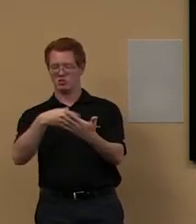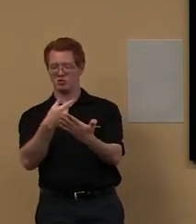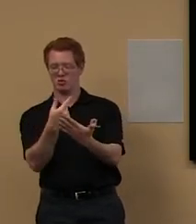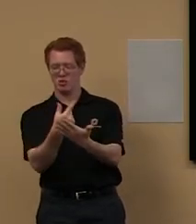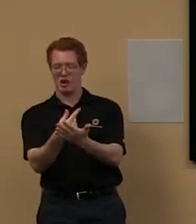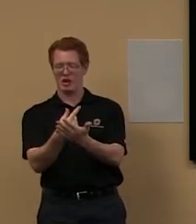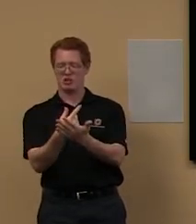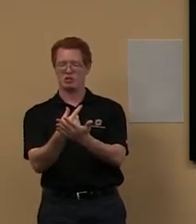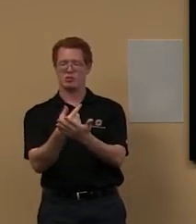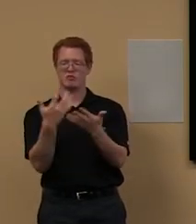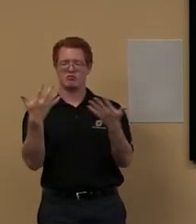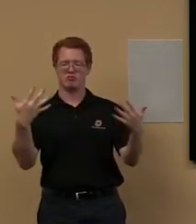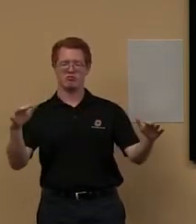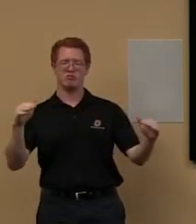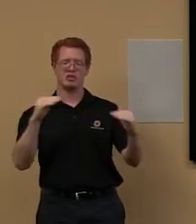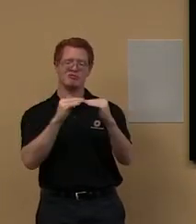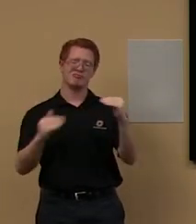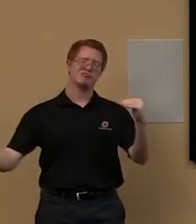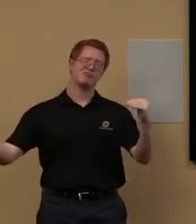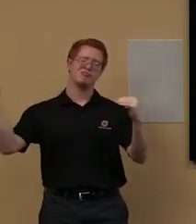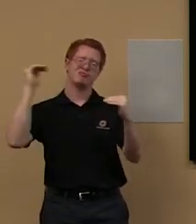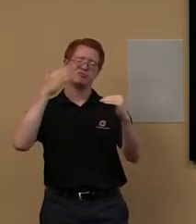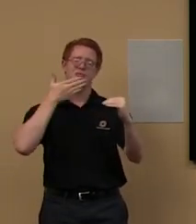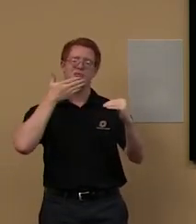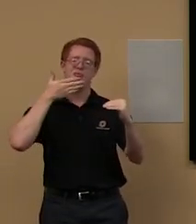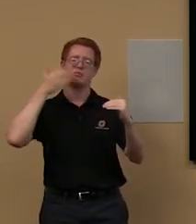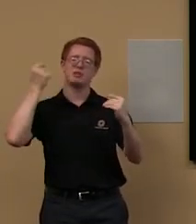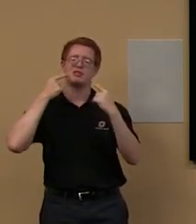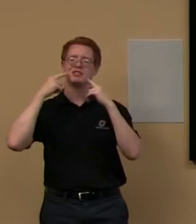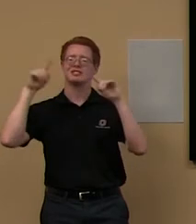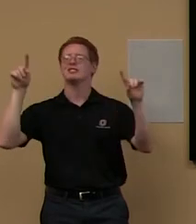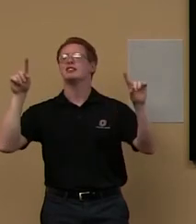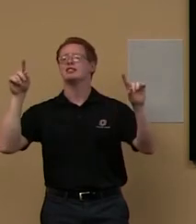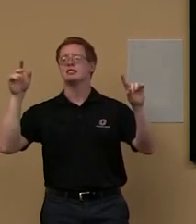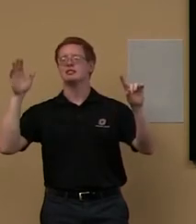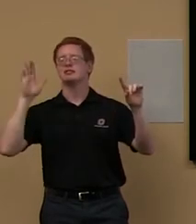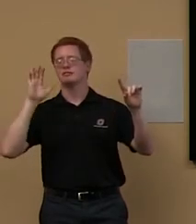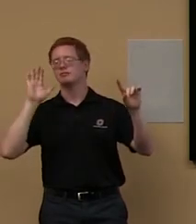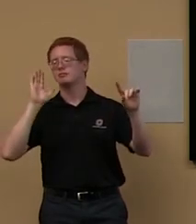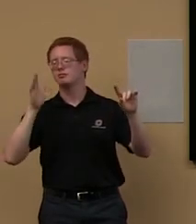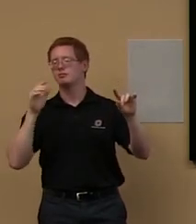to bigger and better and more amazing things. So, um,